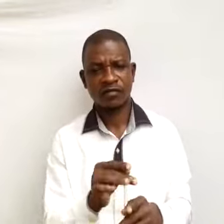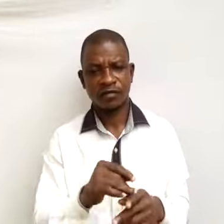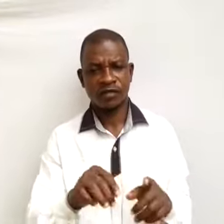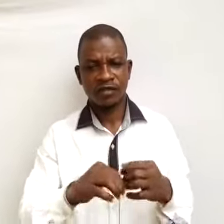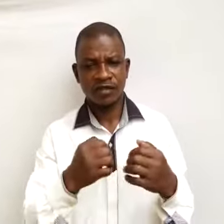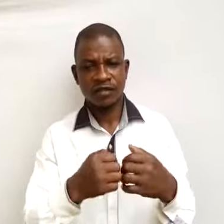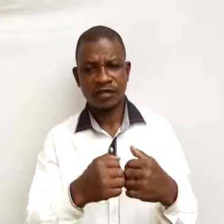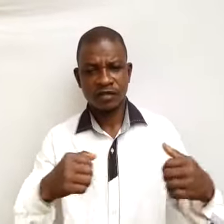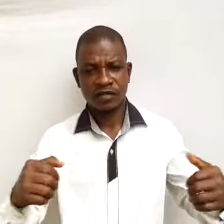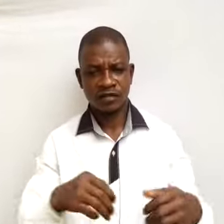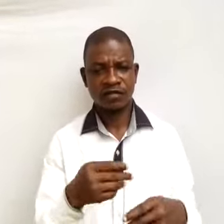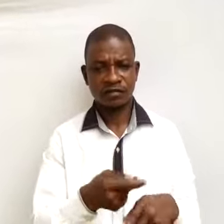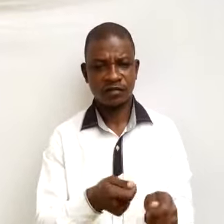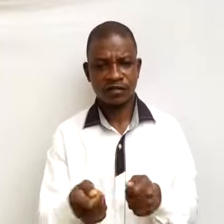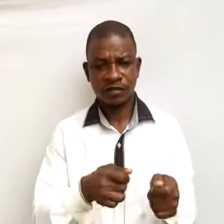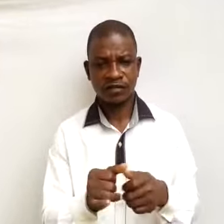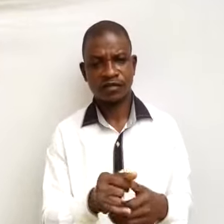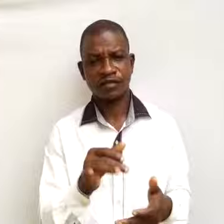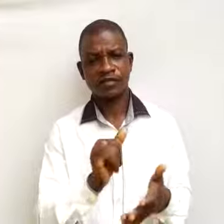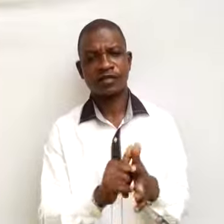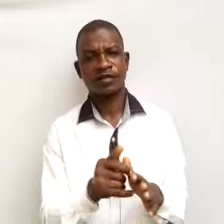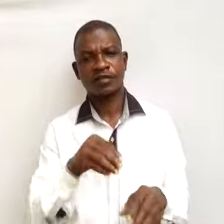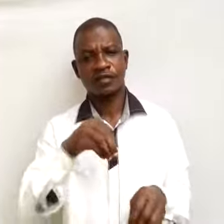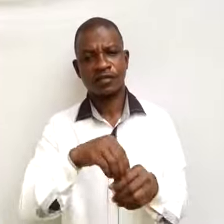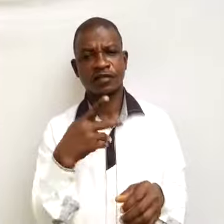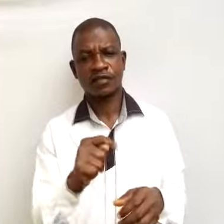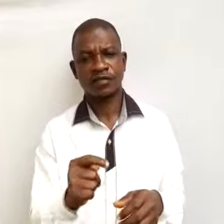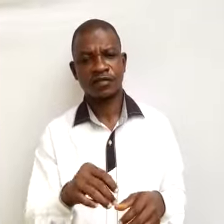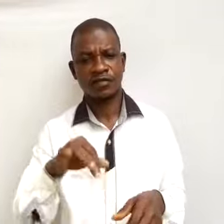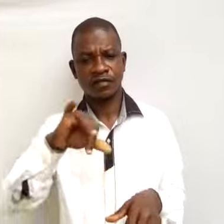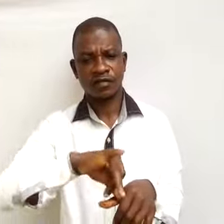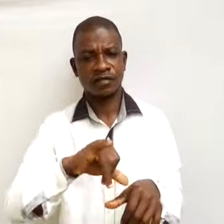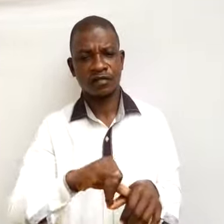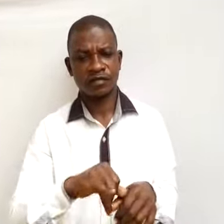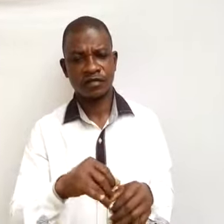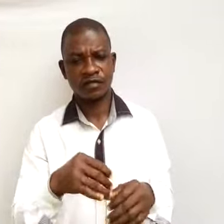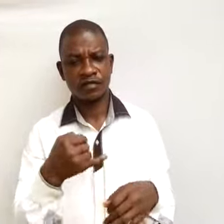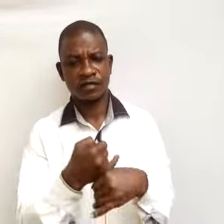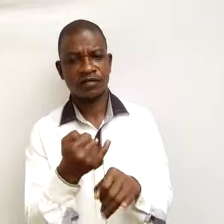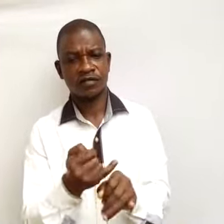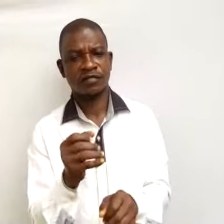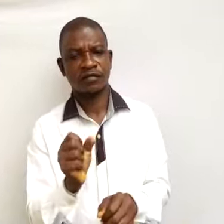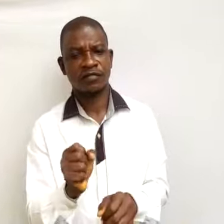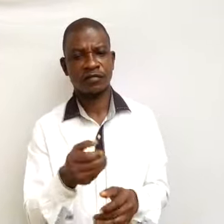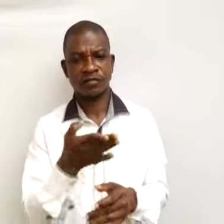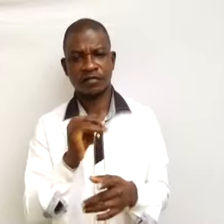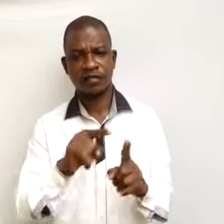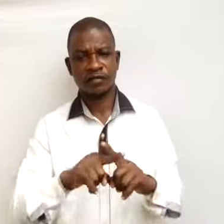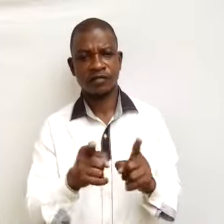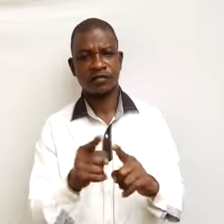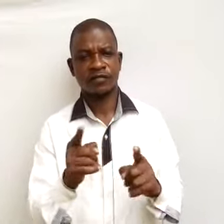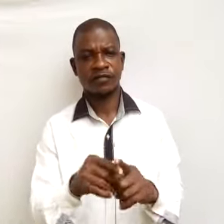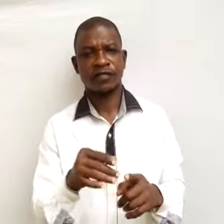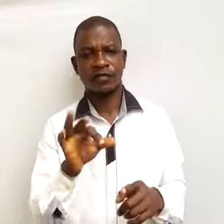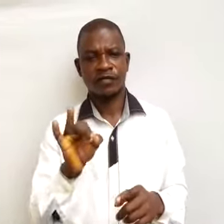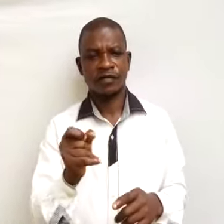For example, in the petroleum industry, there are different firms like